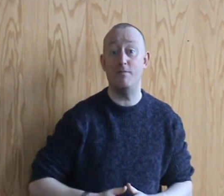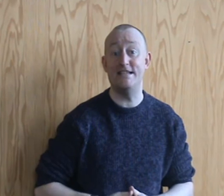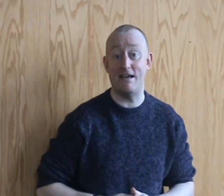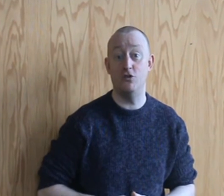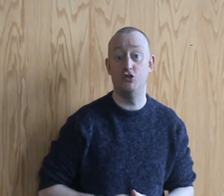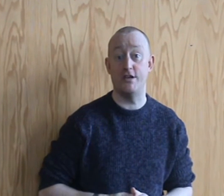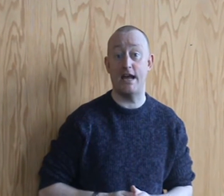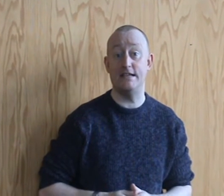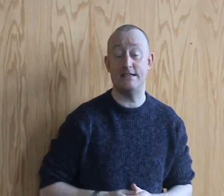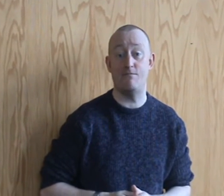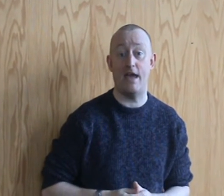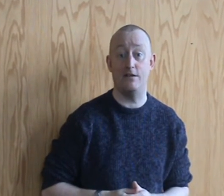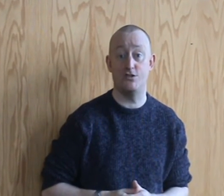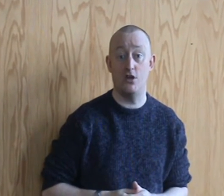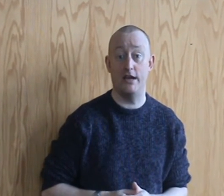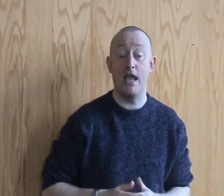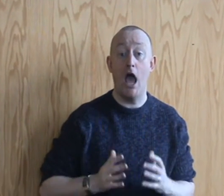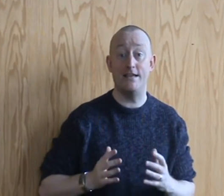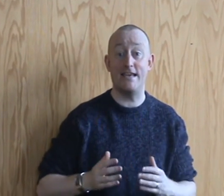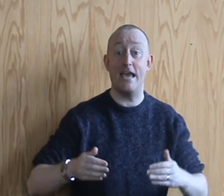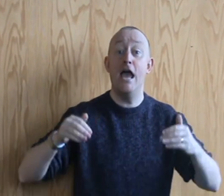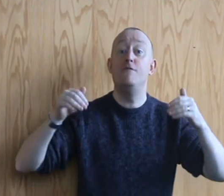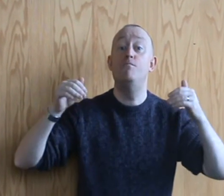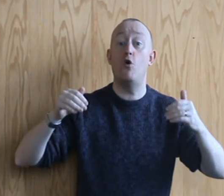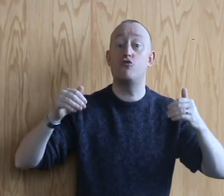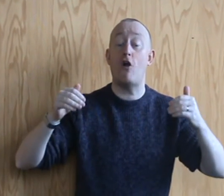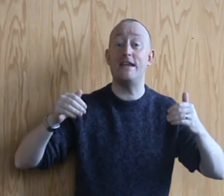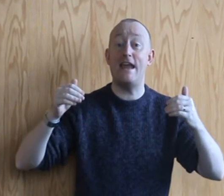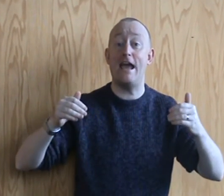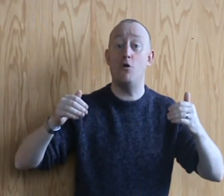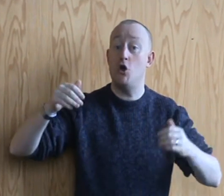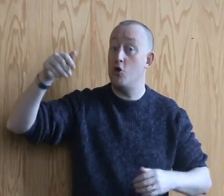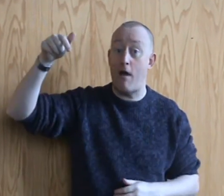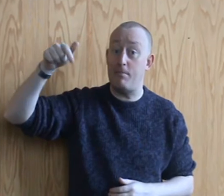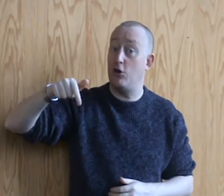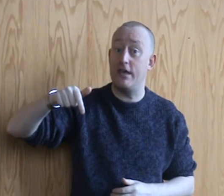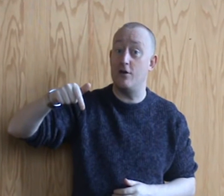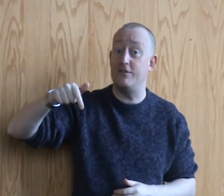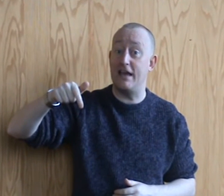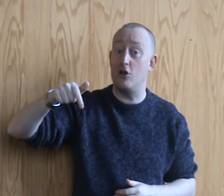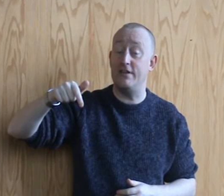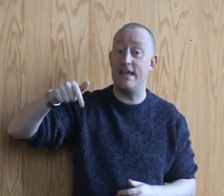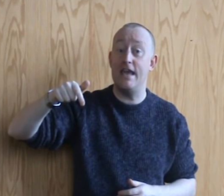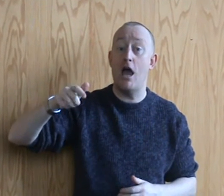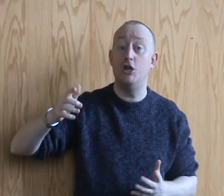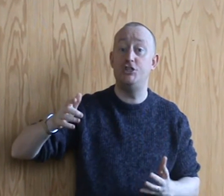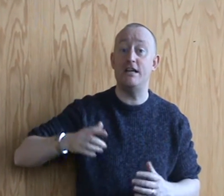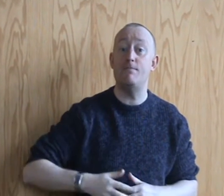be 797 pounds sterling a ticket if you book right now you might be lucky enough to get your ticket as cheap